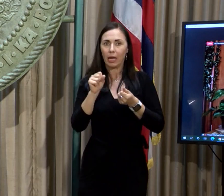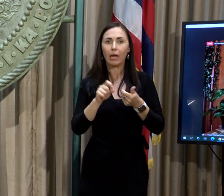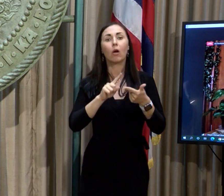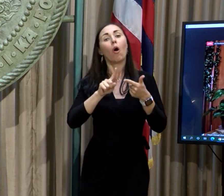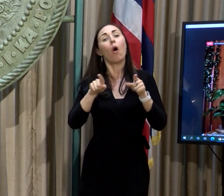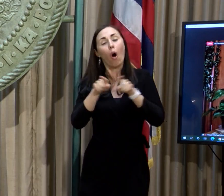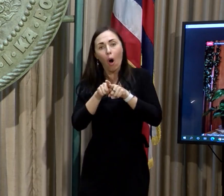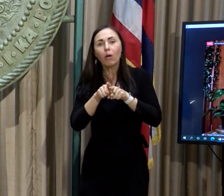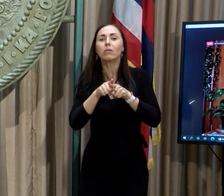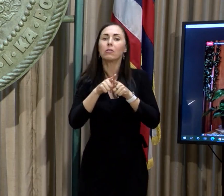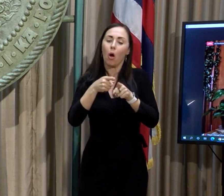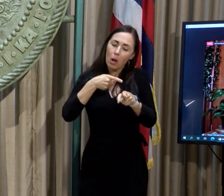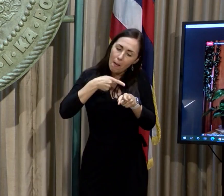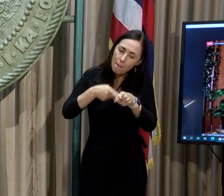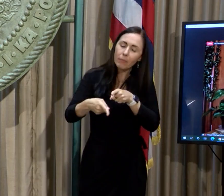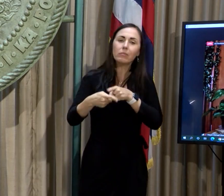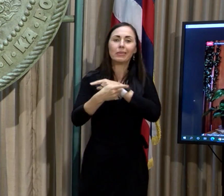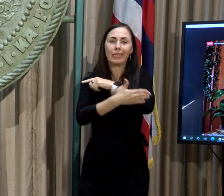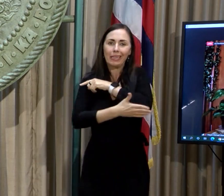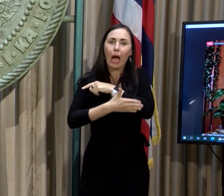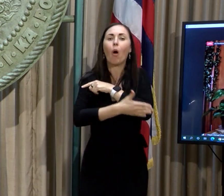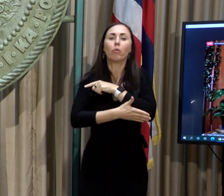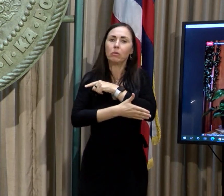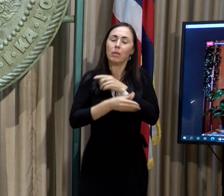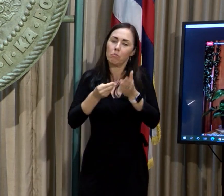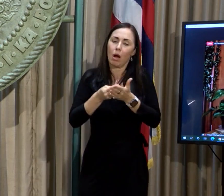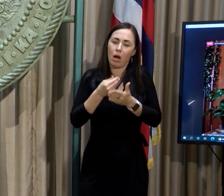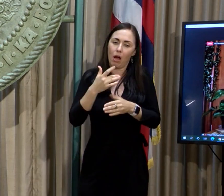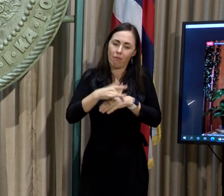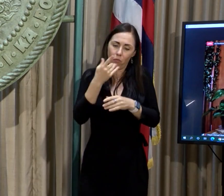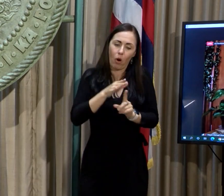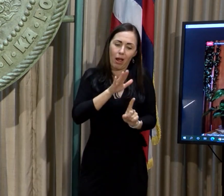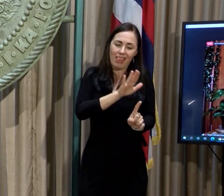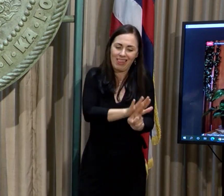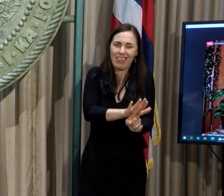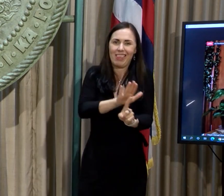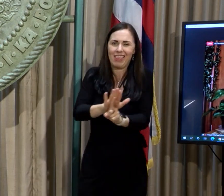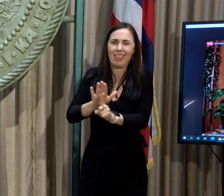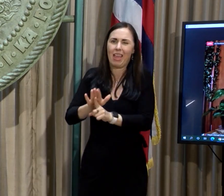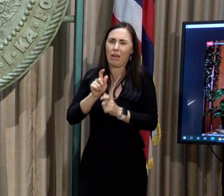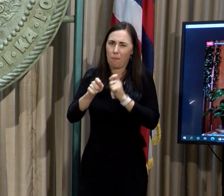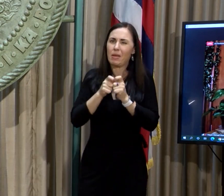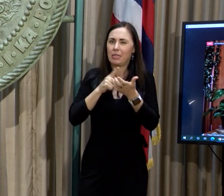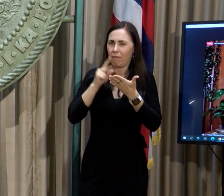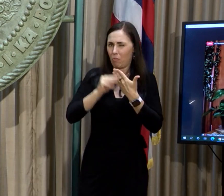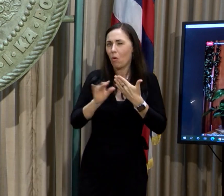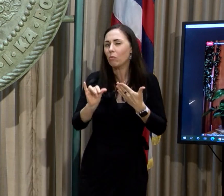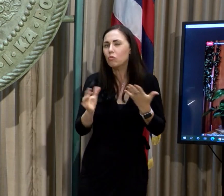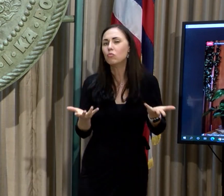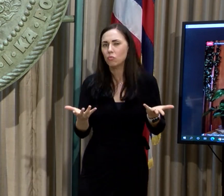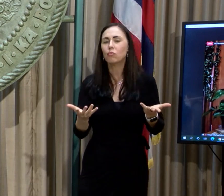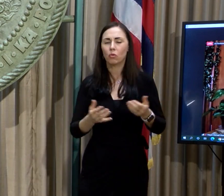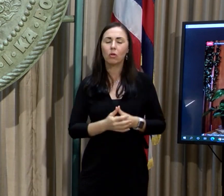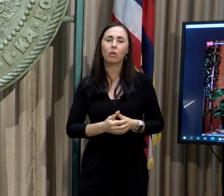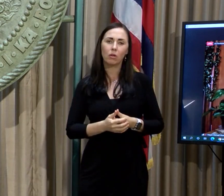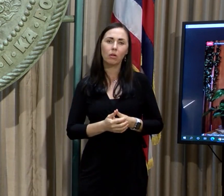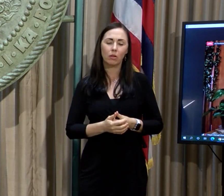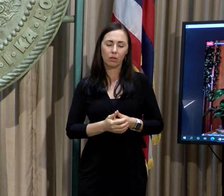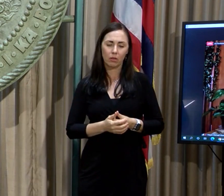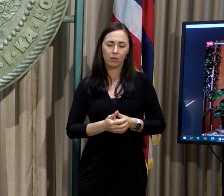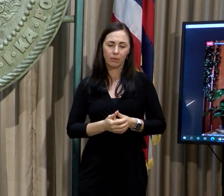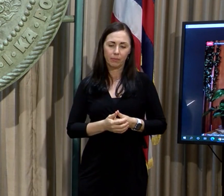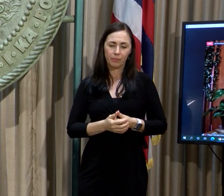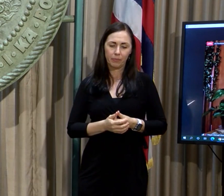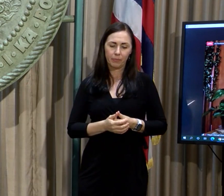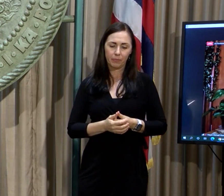be county-specific funds available for county-specific programs. So we did want to make sure that